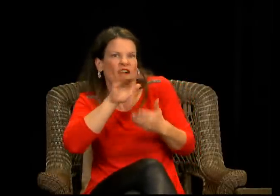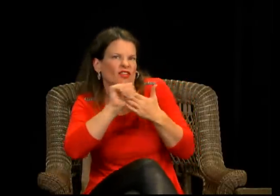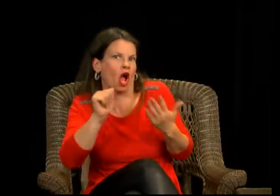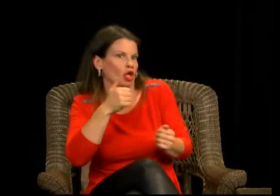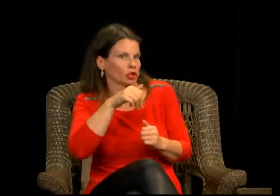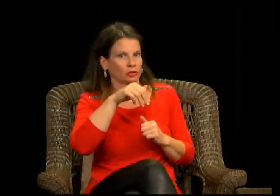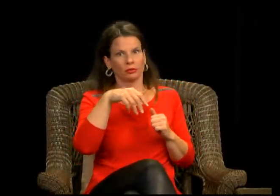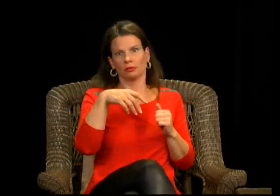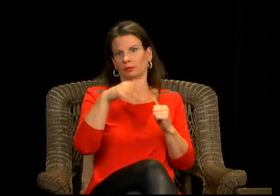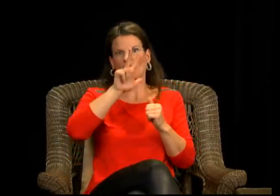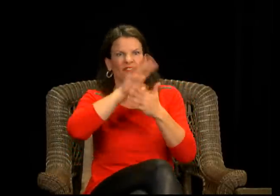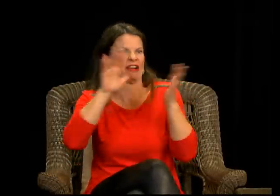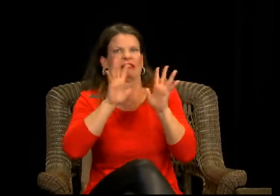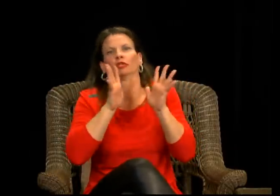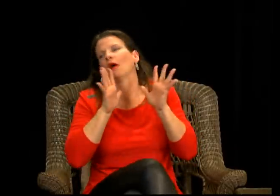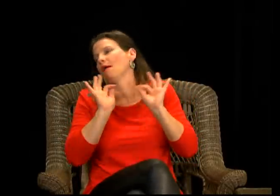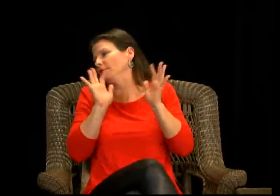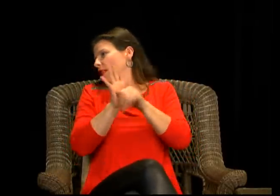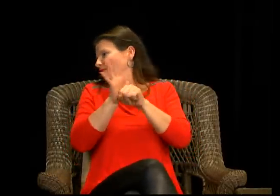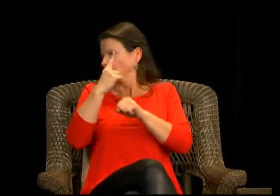shoes, you know, I mean, I don't know.